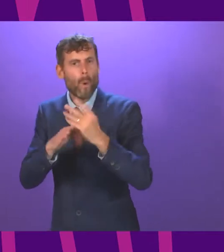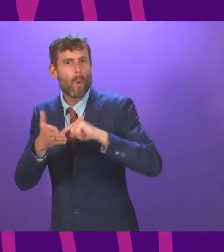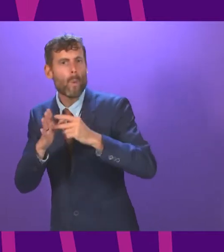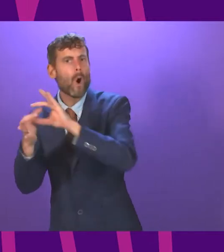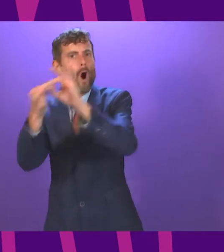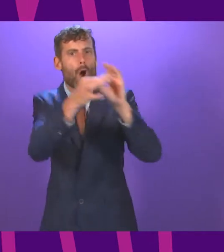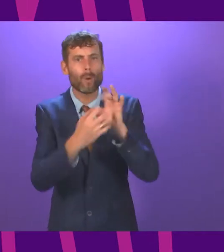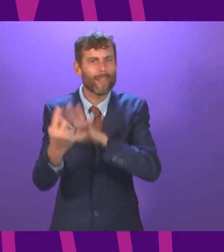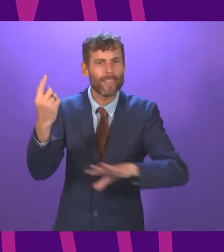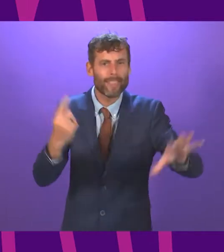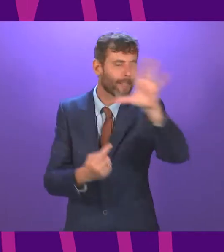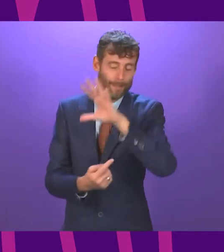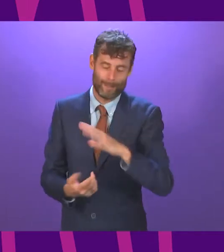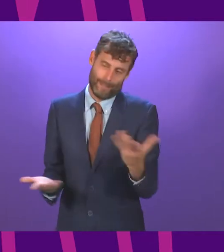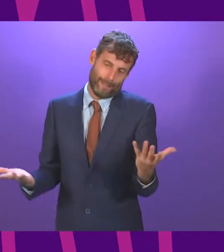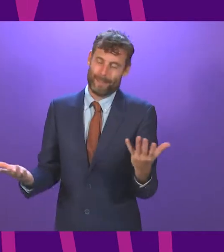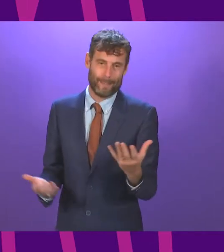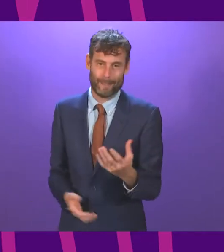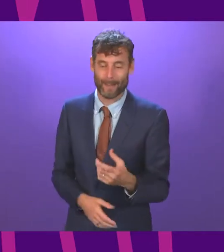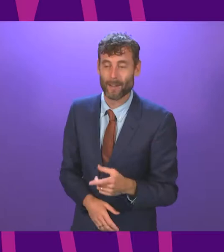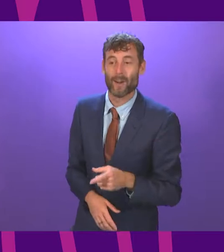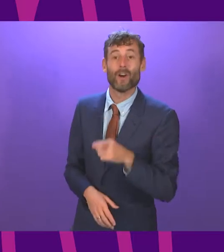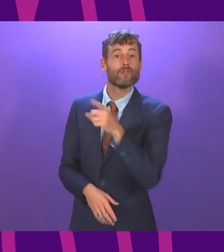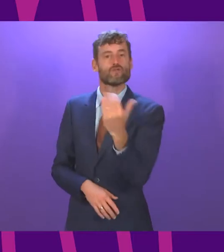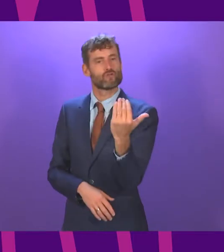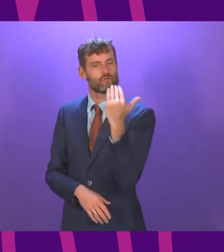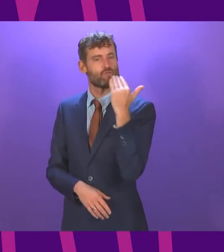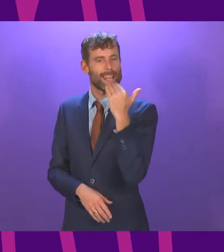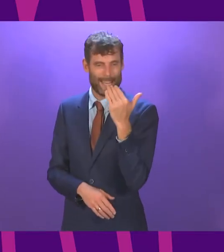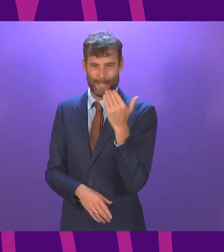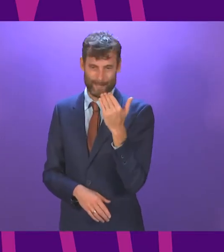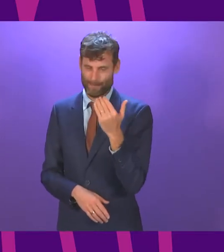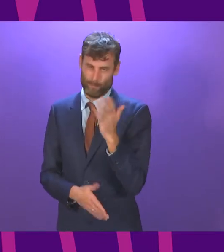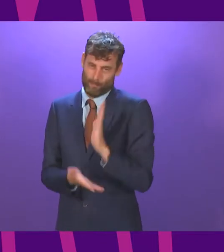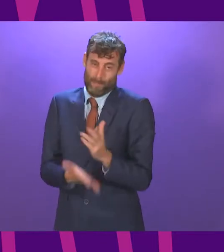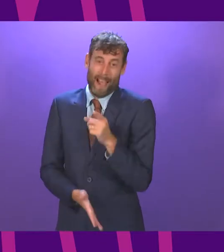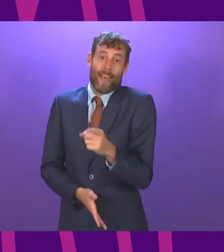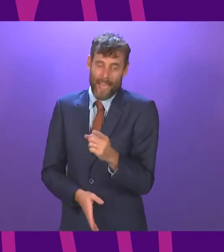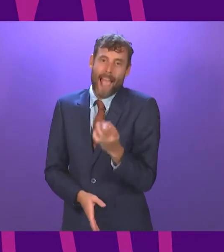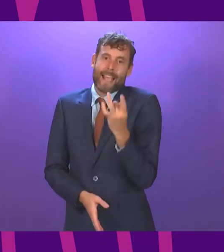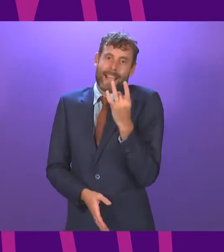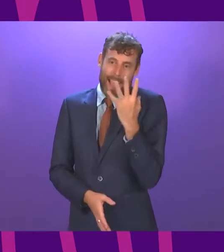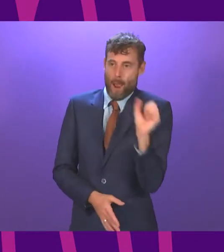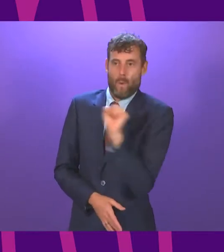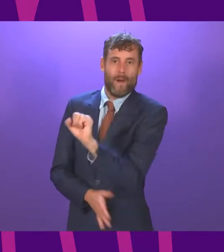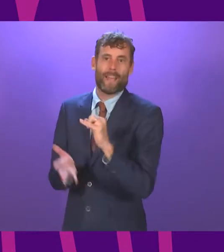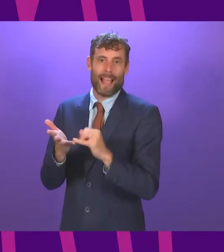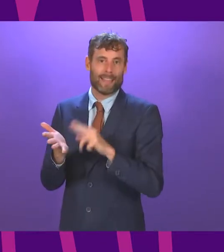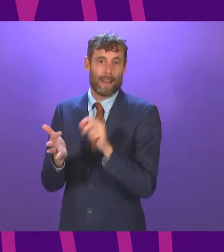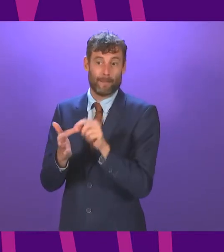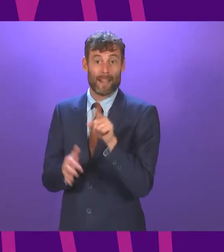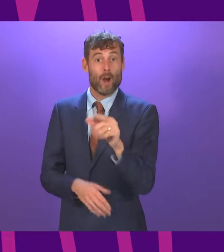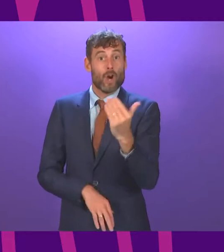Those colours look far more like the acid yellow of the party of government than the pride emerald of the global green movement.